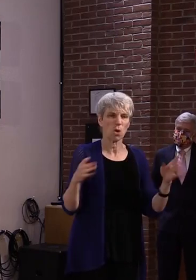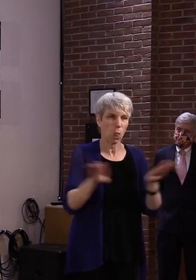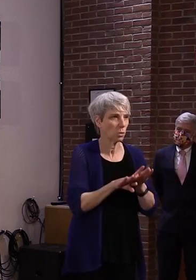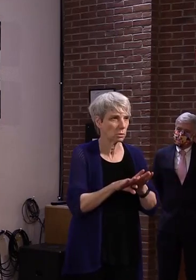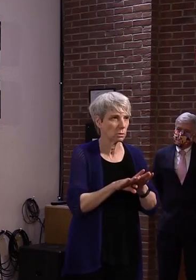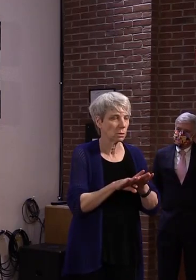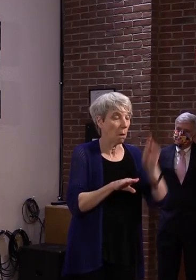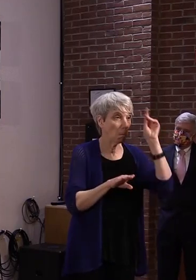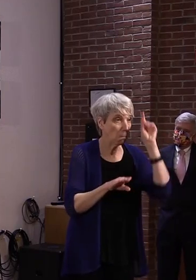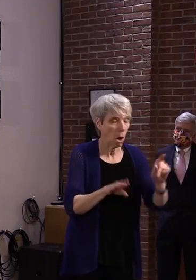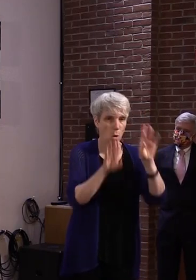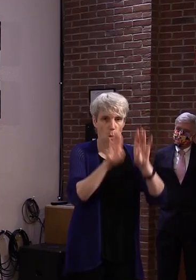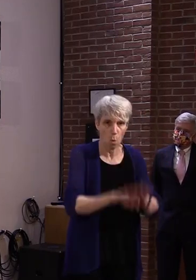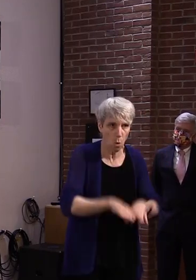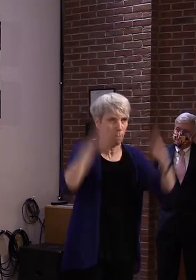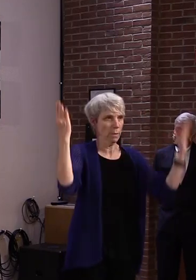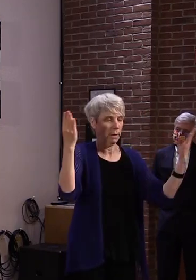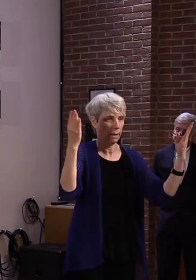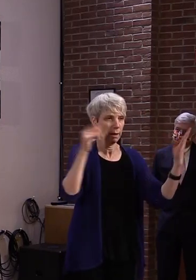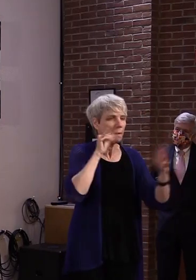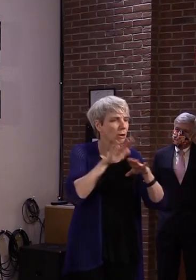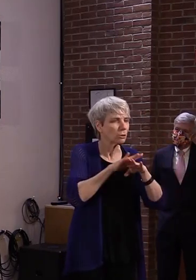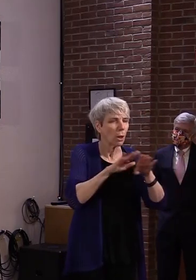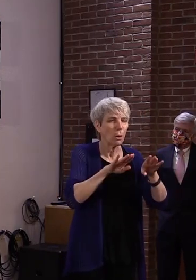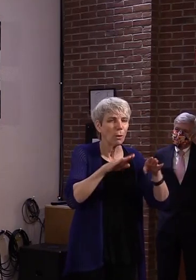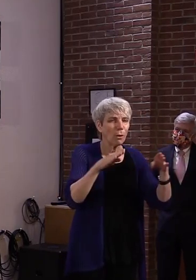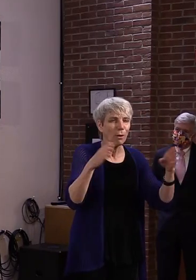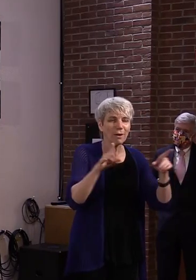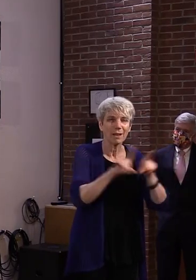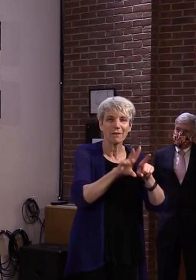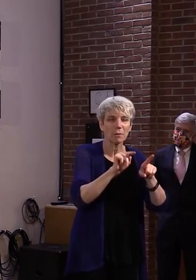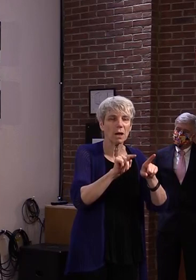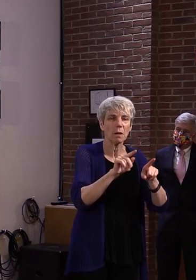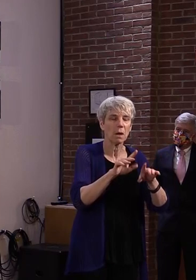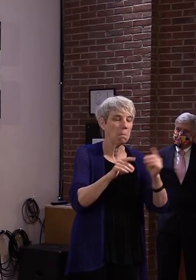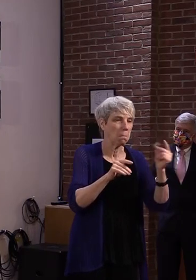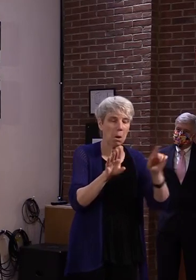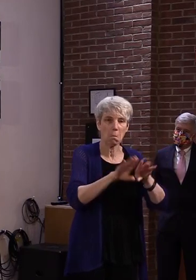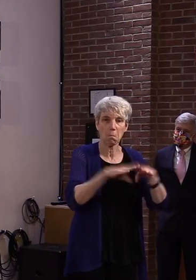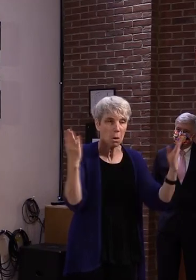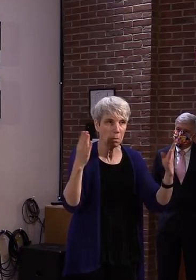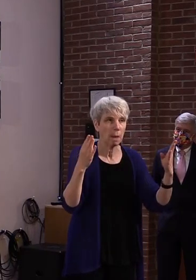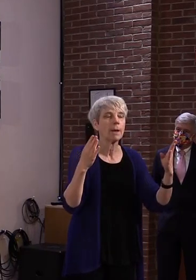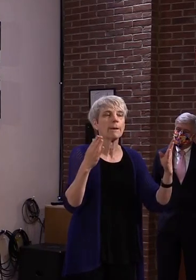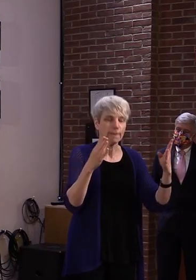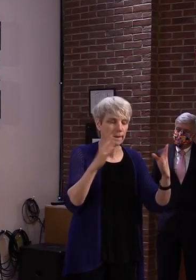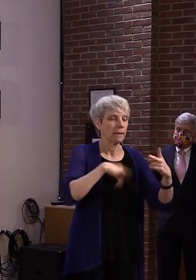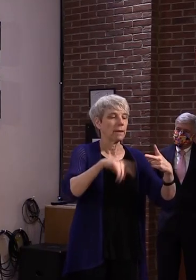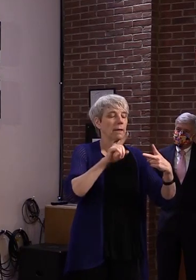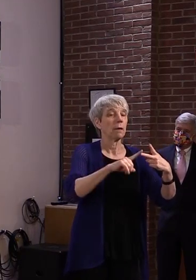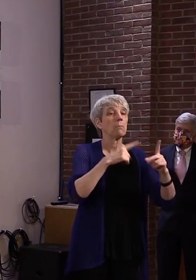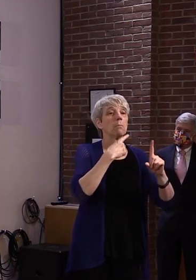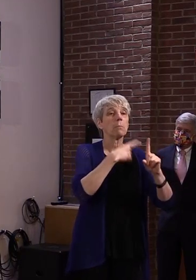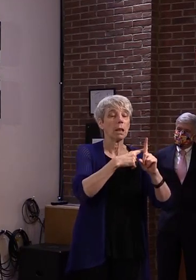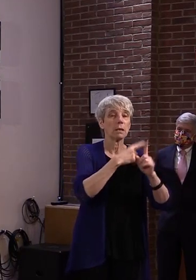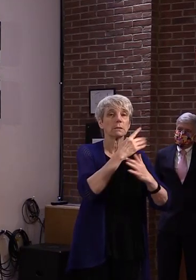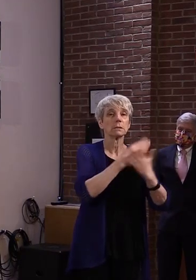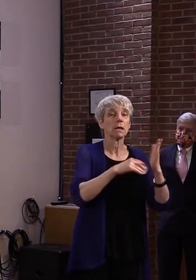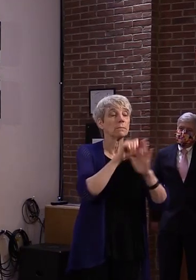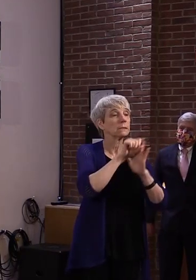once to a very large extent. Some of that has to do with the younger age demographic